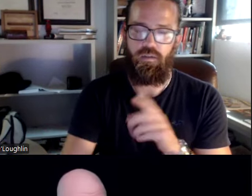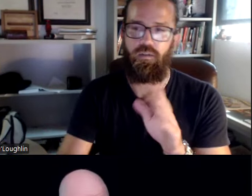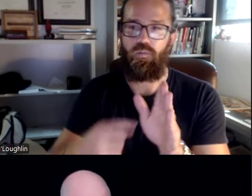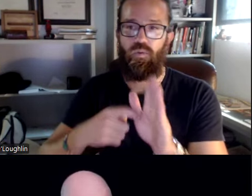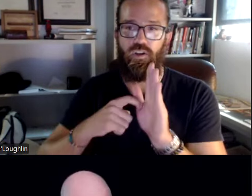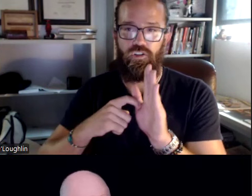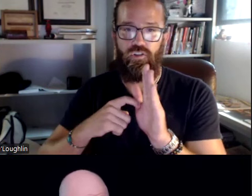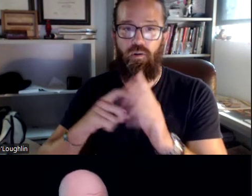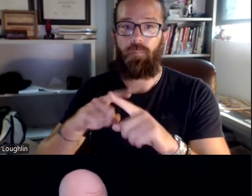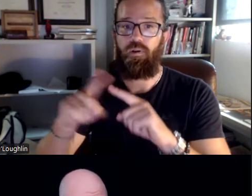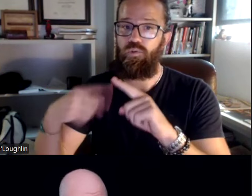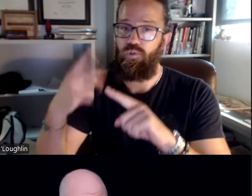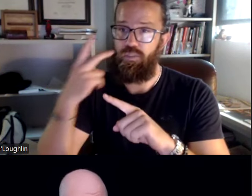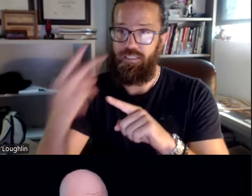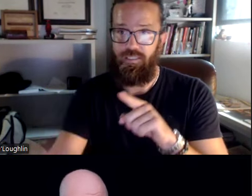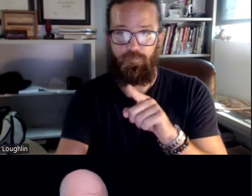completed.